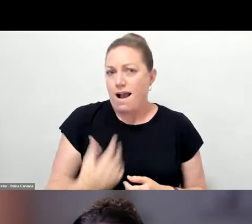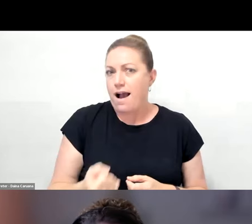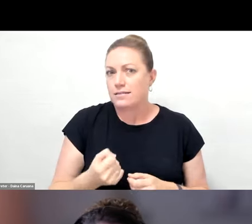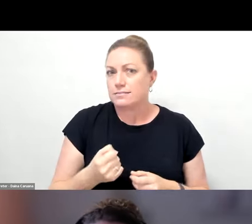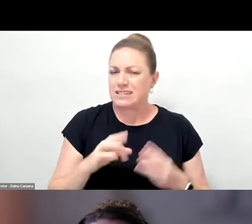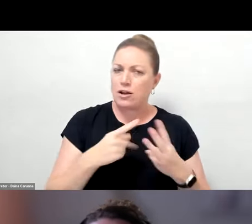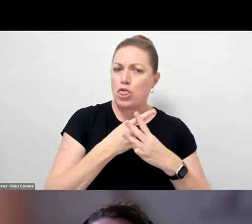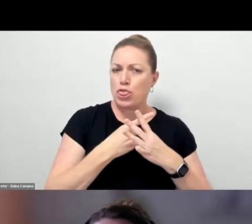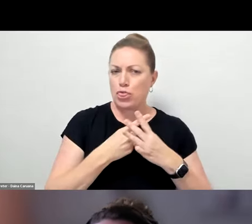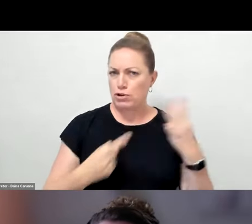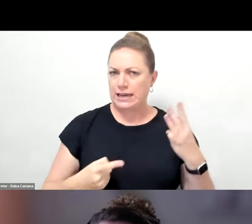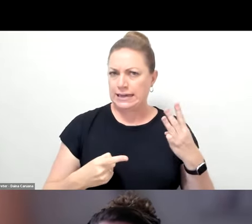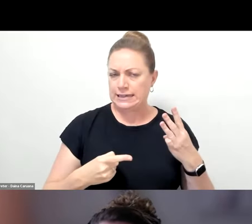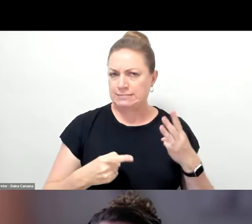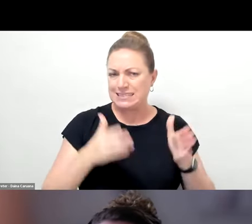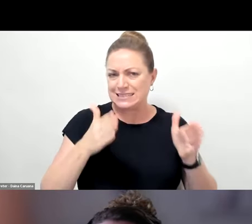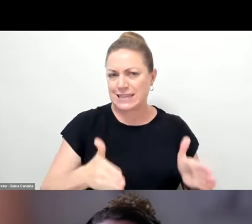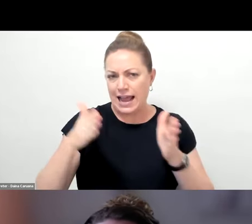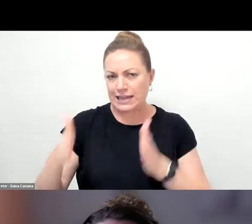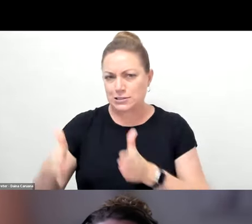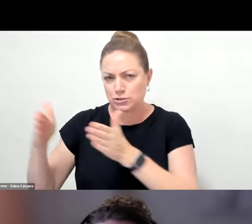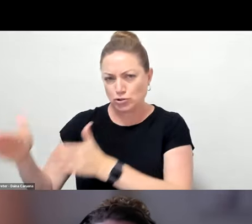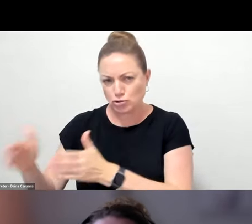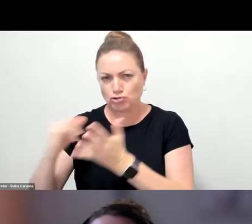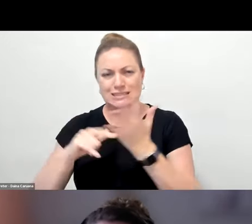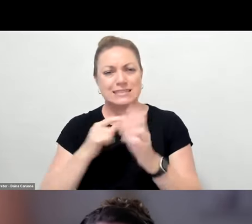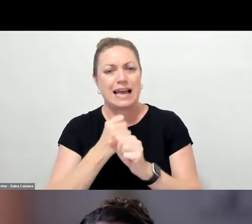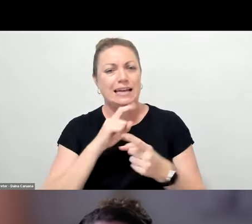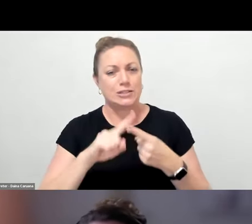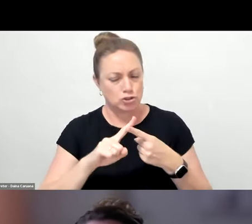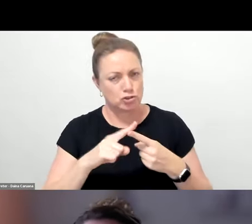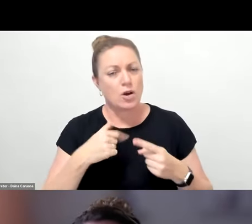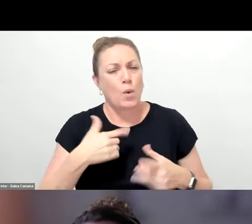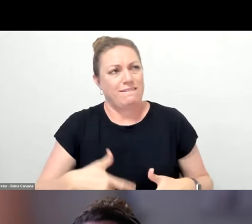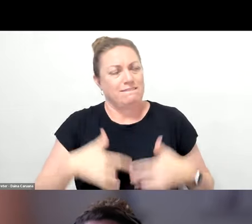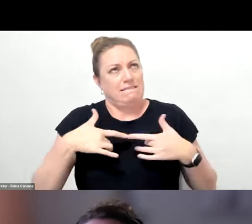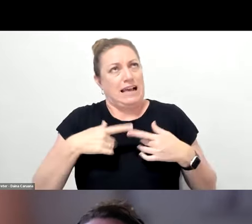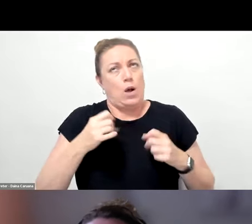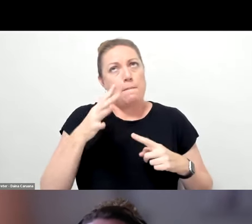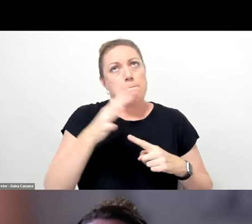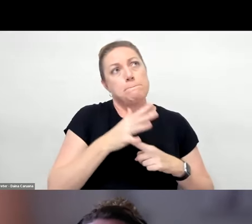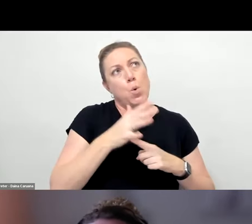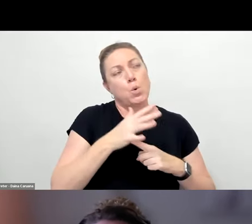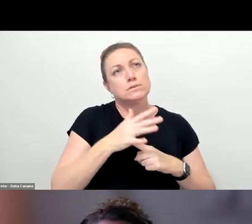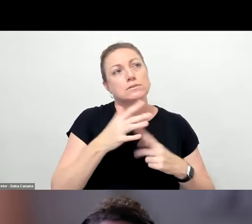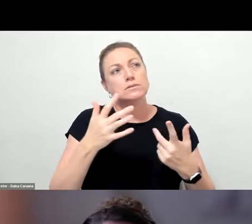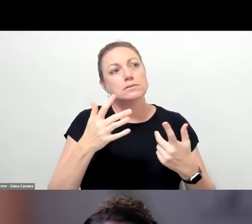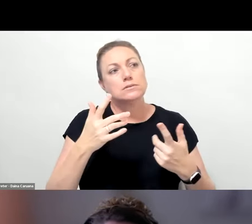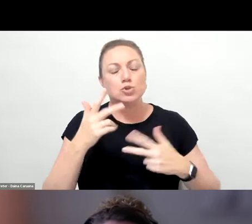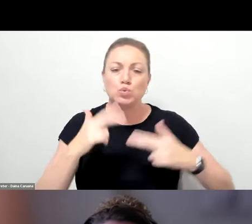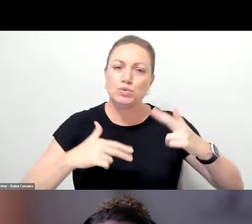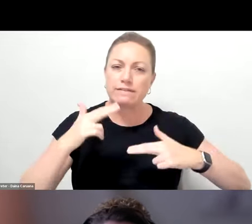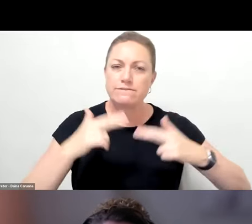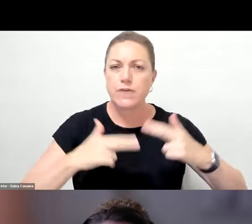stages, but it was important to, we felt it was important to develop it in a way